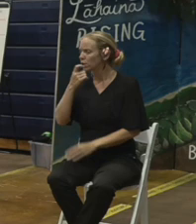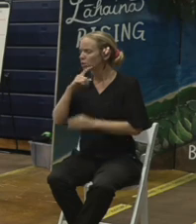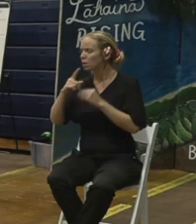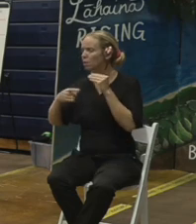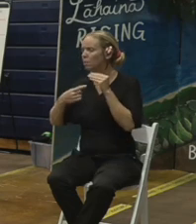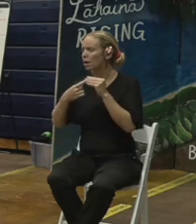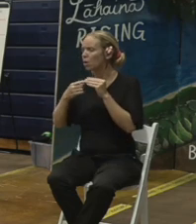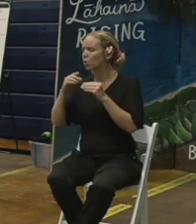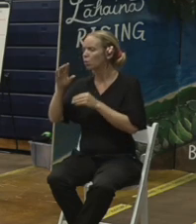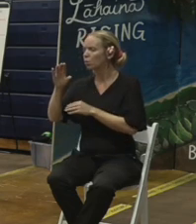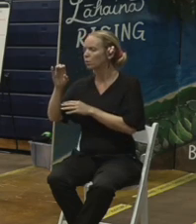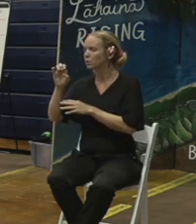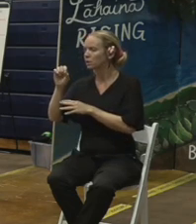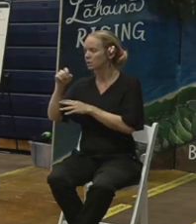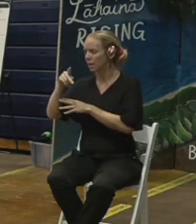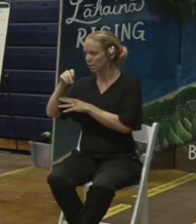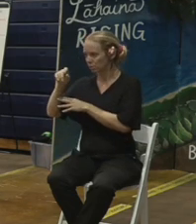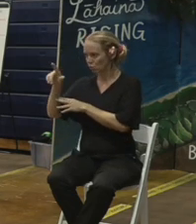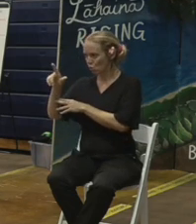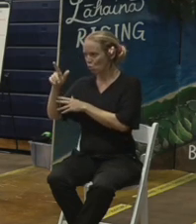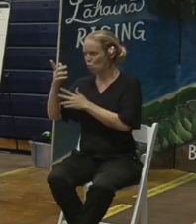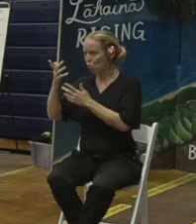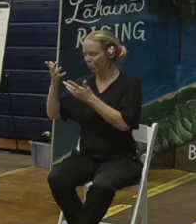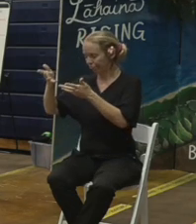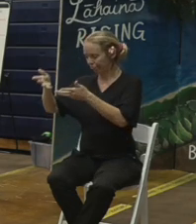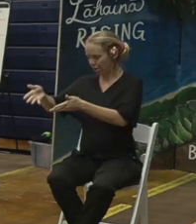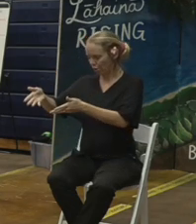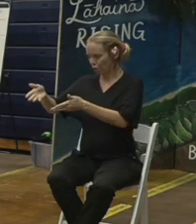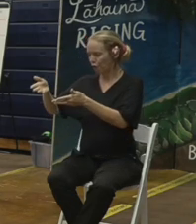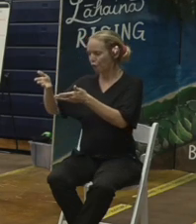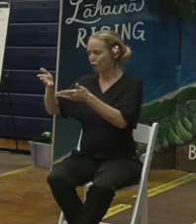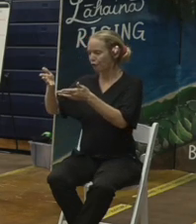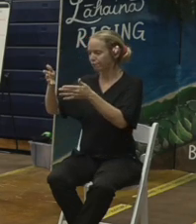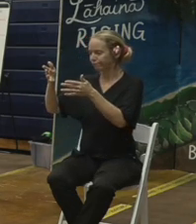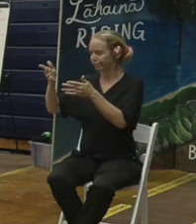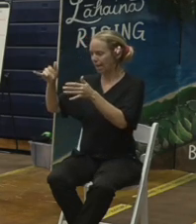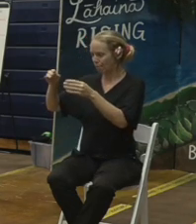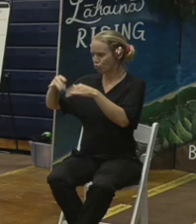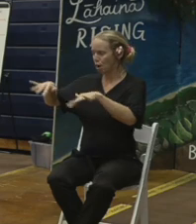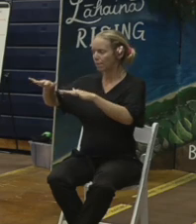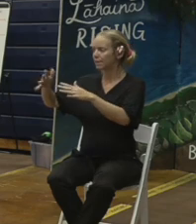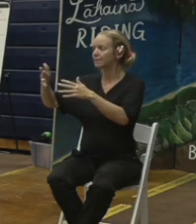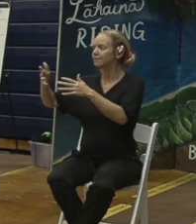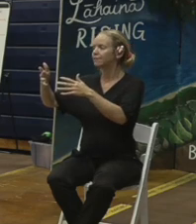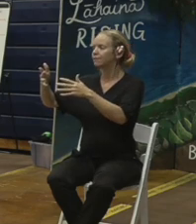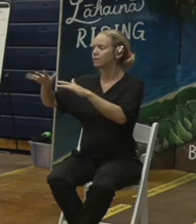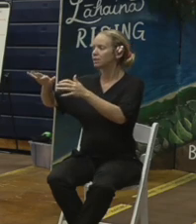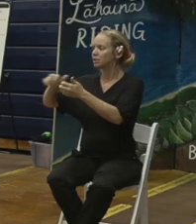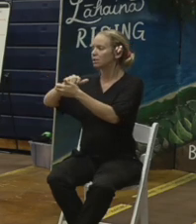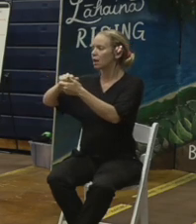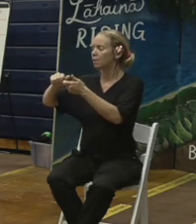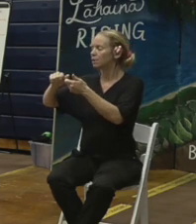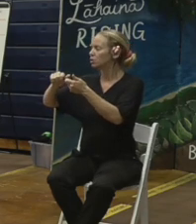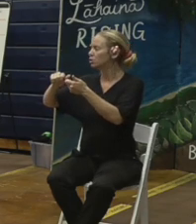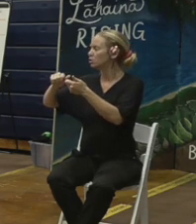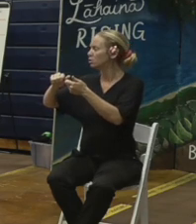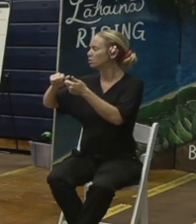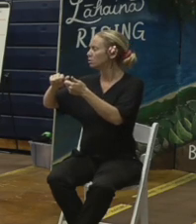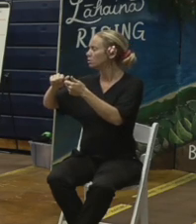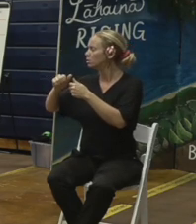an existing property that we are doing debris removal at I mean yeah the intent is for us not to touch those